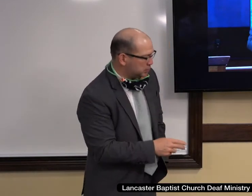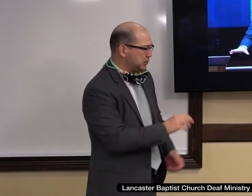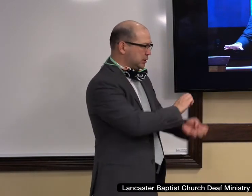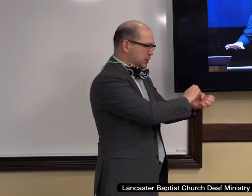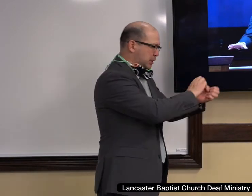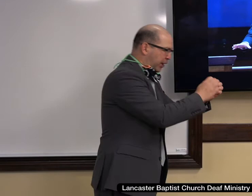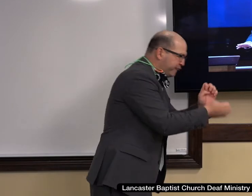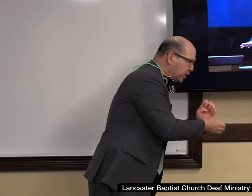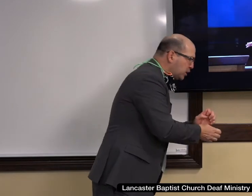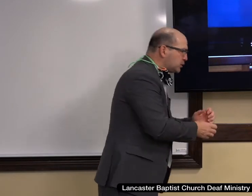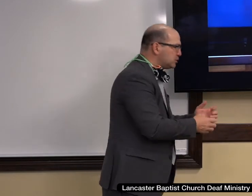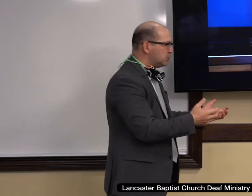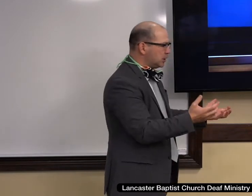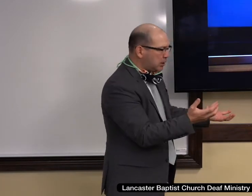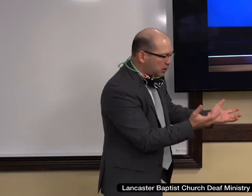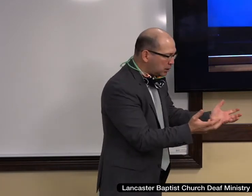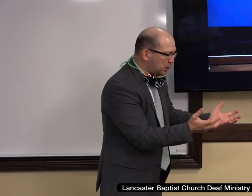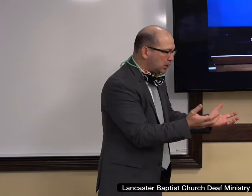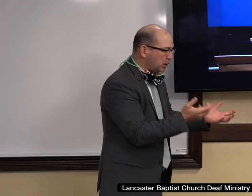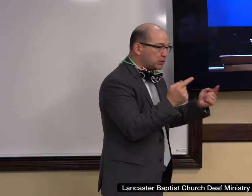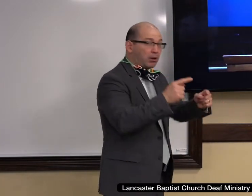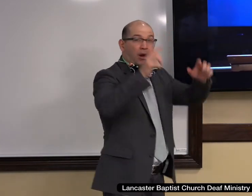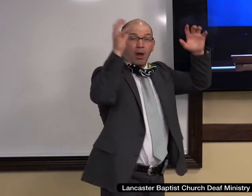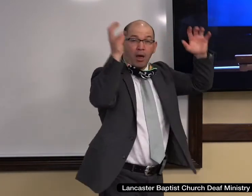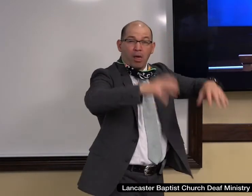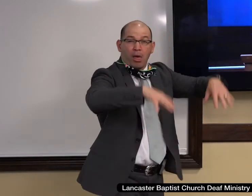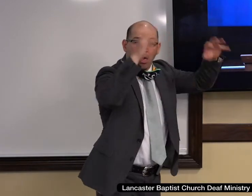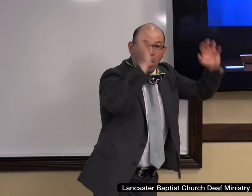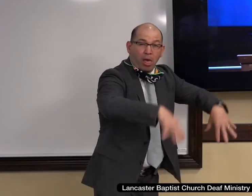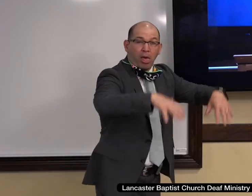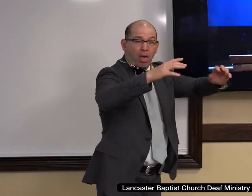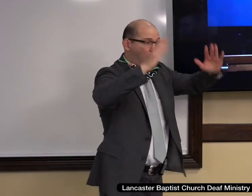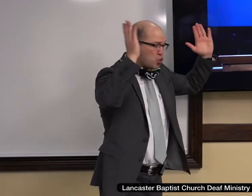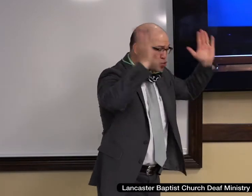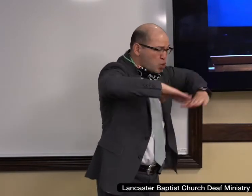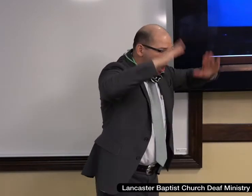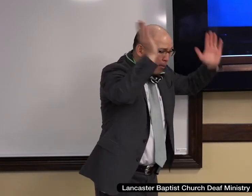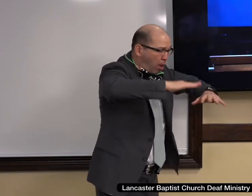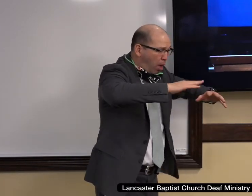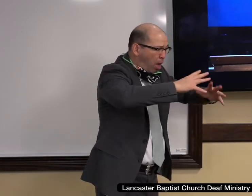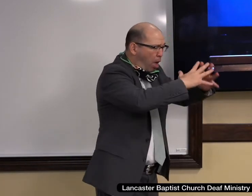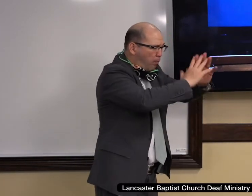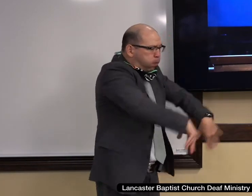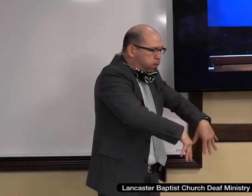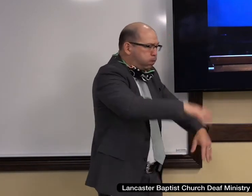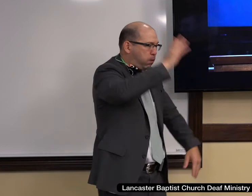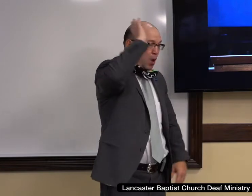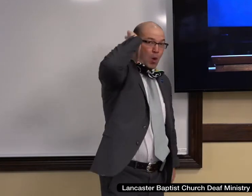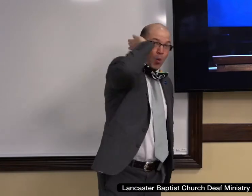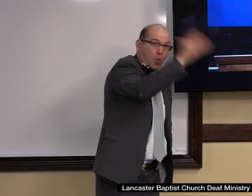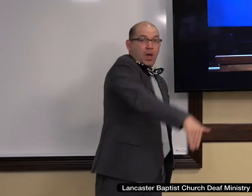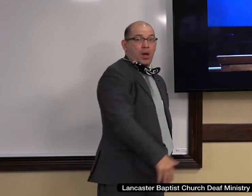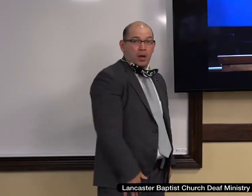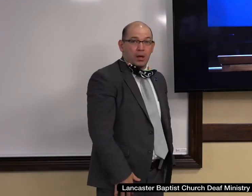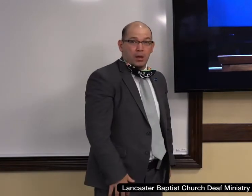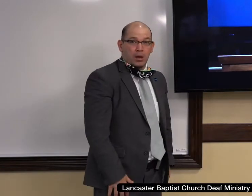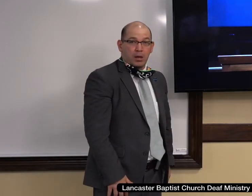disintegrate in the storm. Run to the rock, my friend. No, America's not perfect.